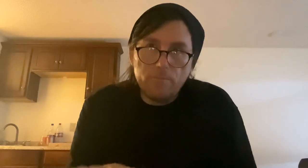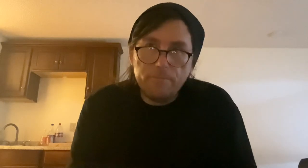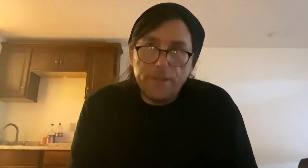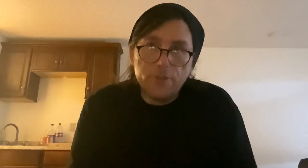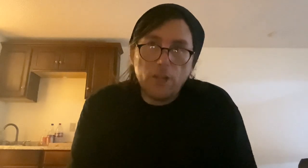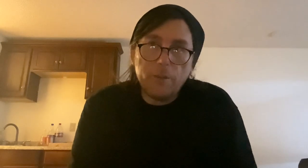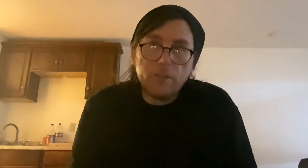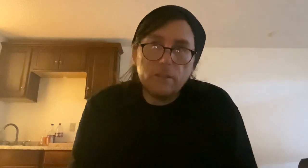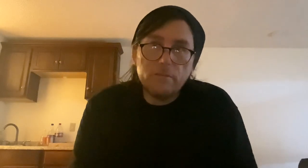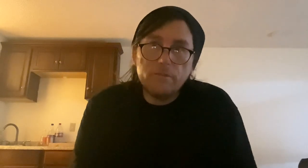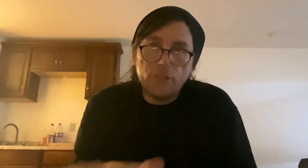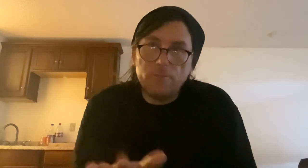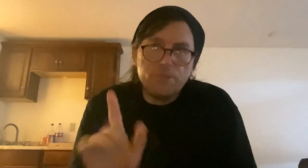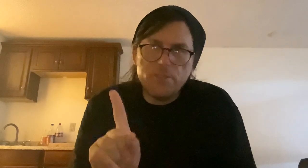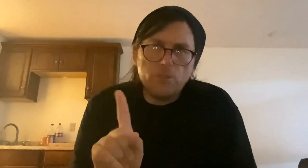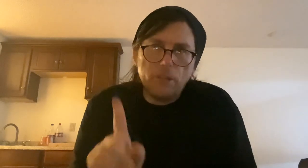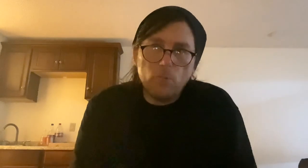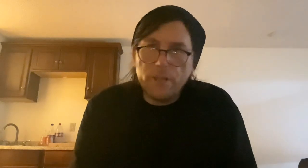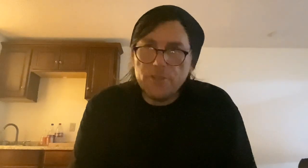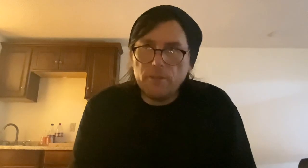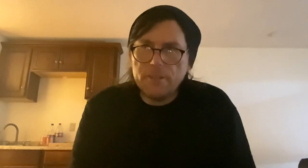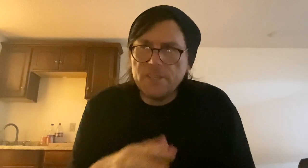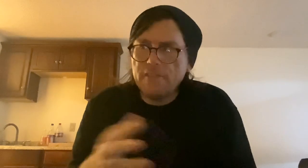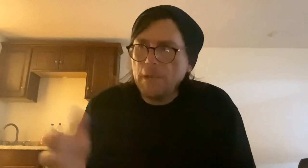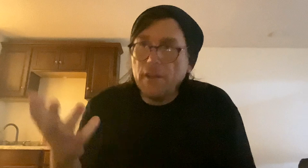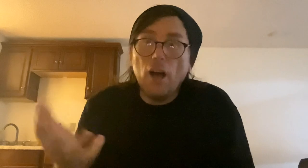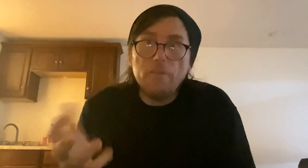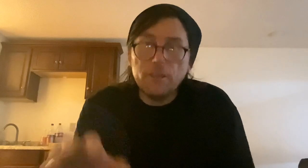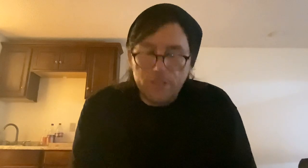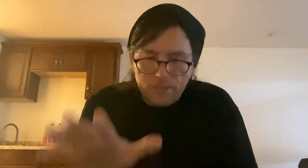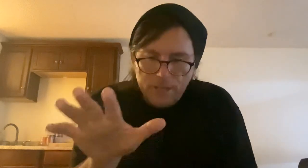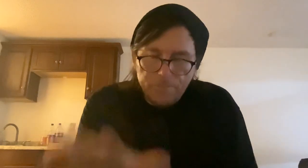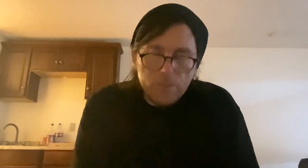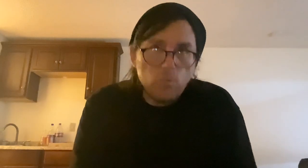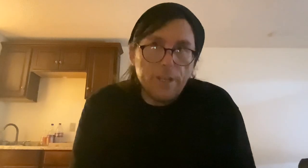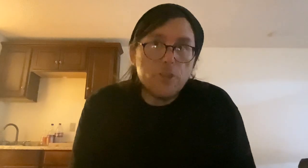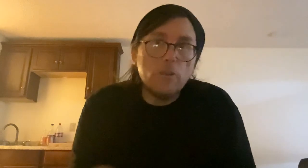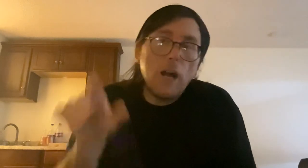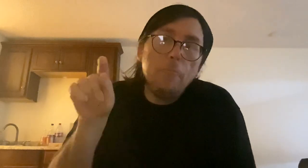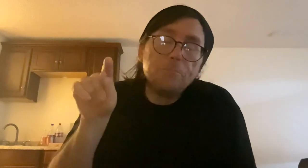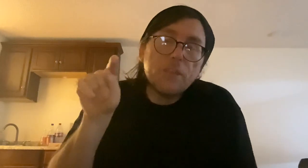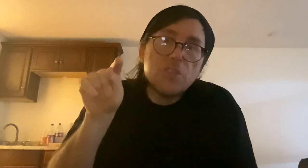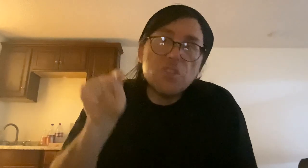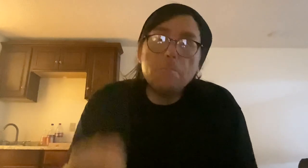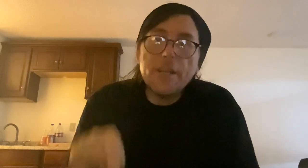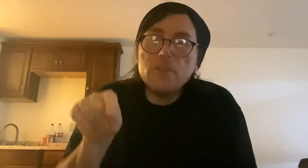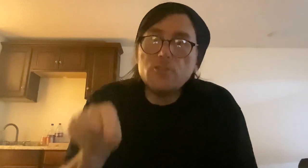finished calling, you know, just only like one issue, it doesn't have to be a novel of this, just one issue, submit it to